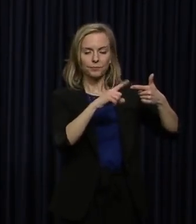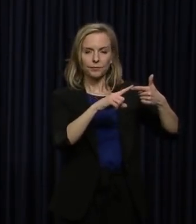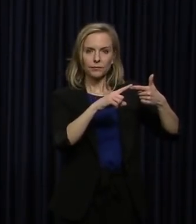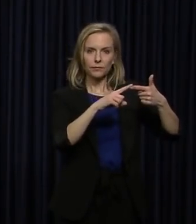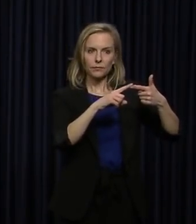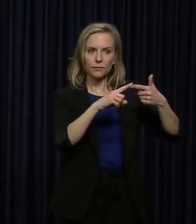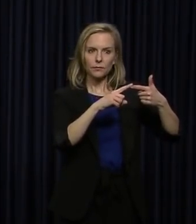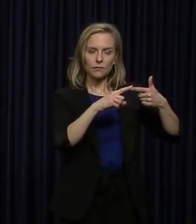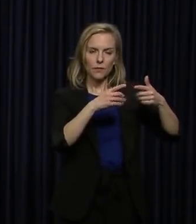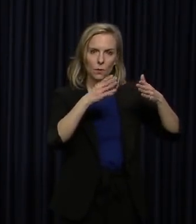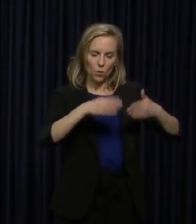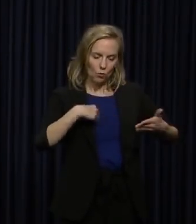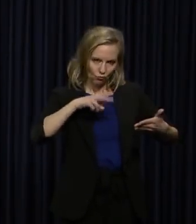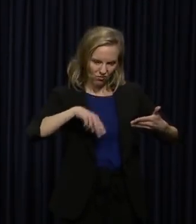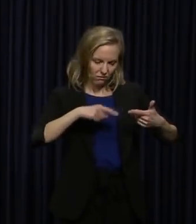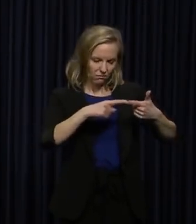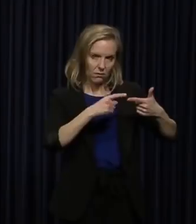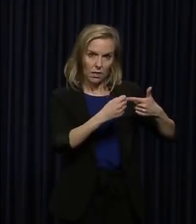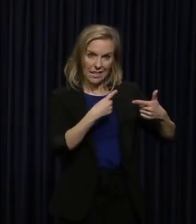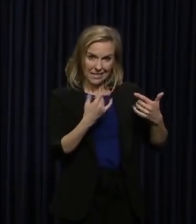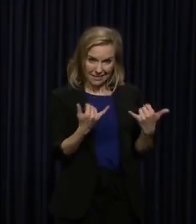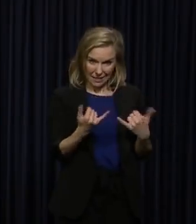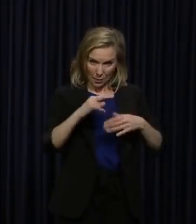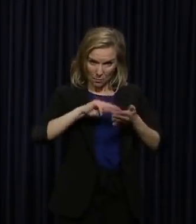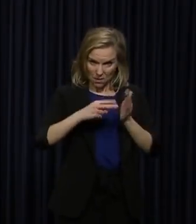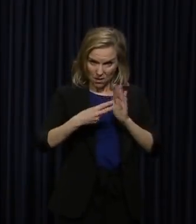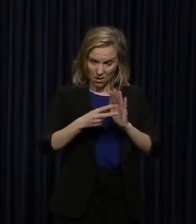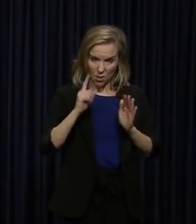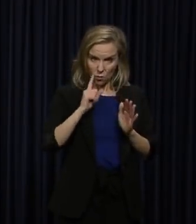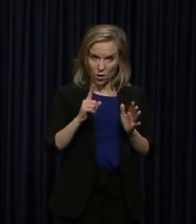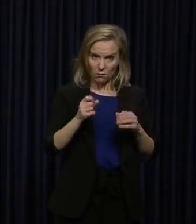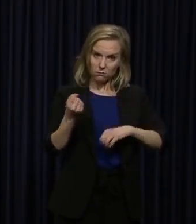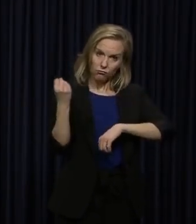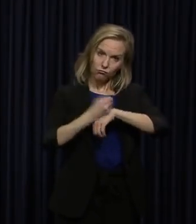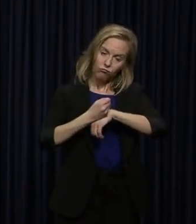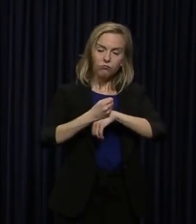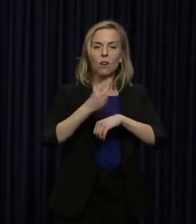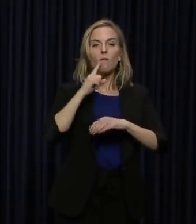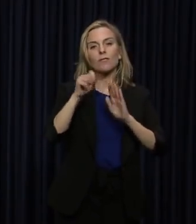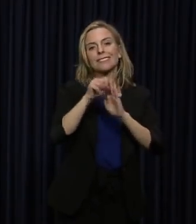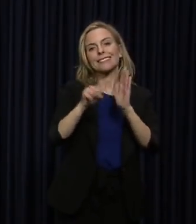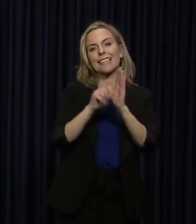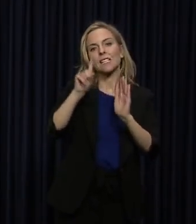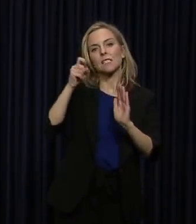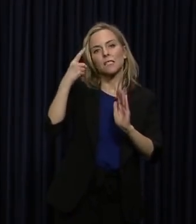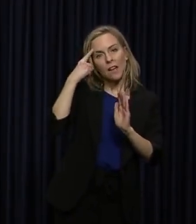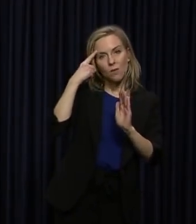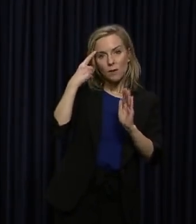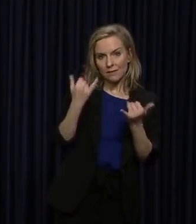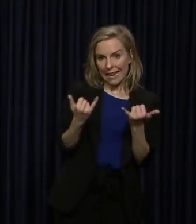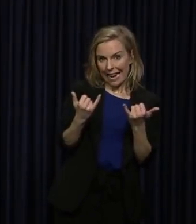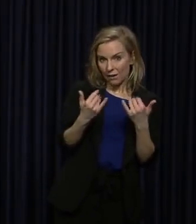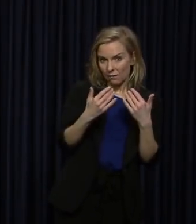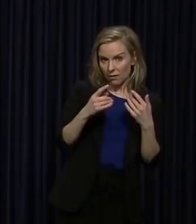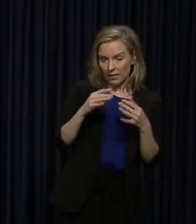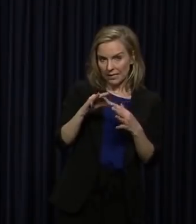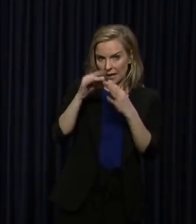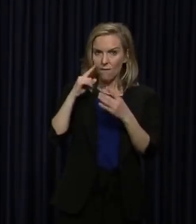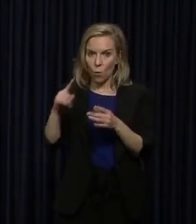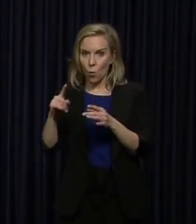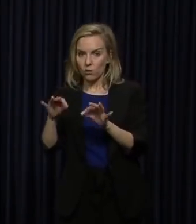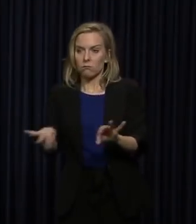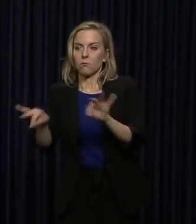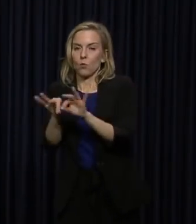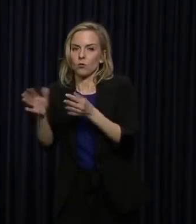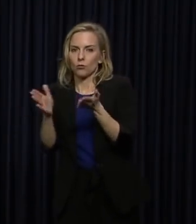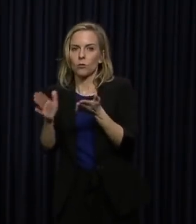From another individual is the time coming to close down state government for a few weeks except for essential services. We are going to be